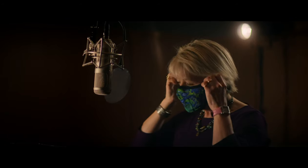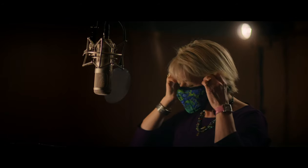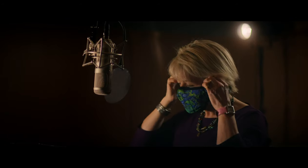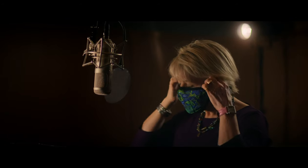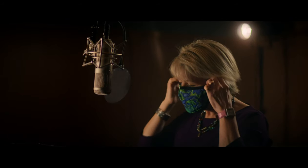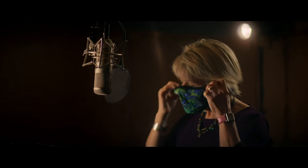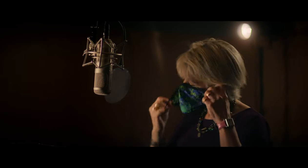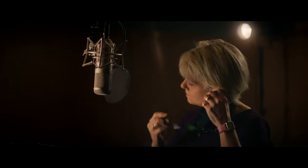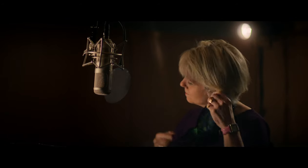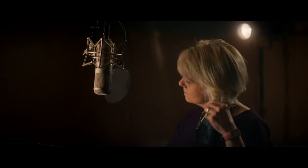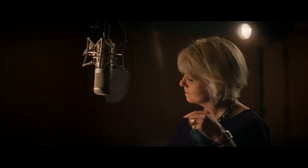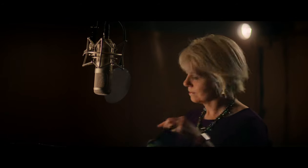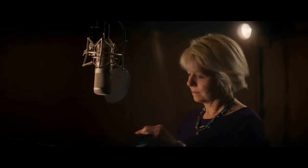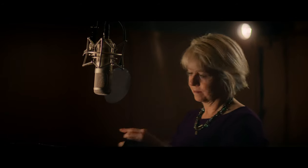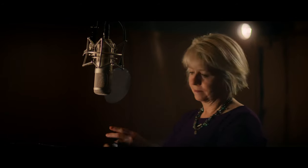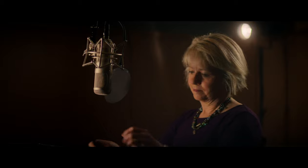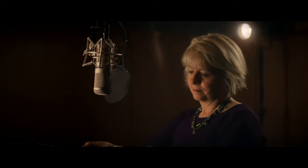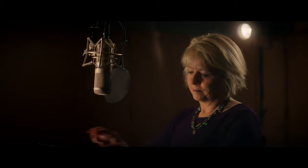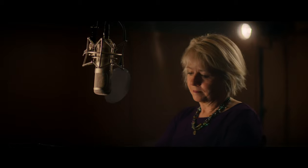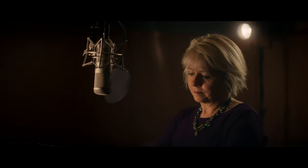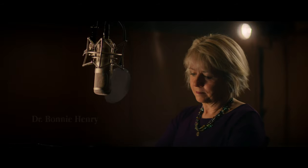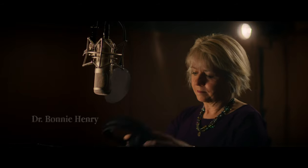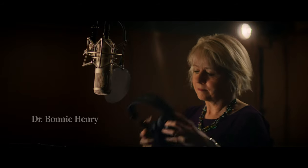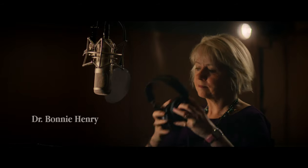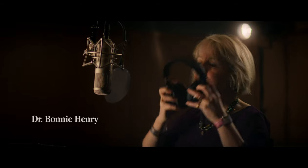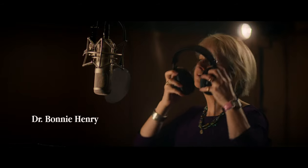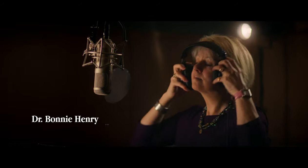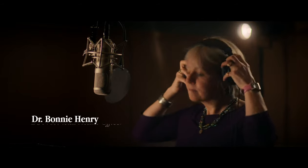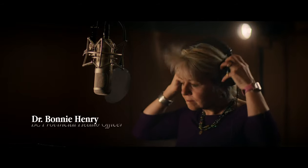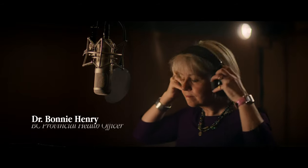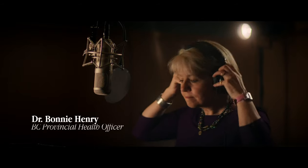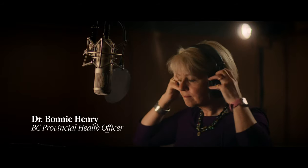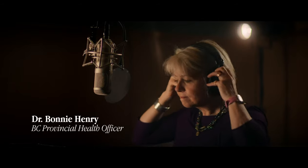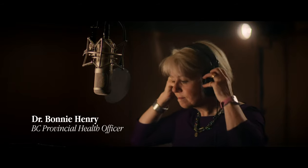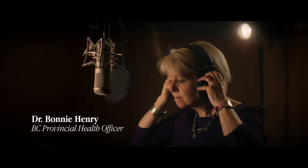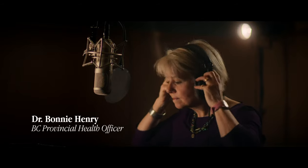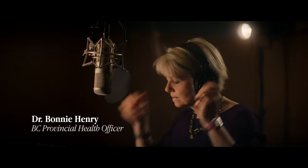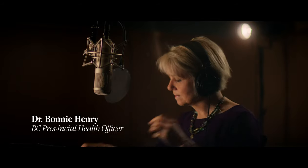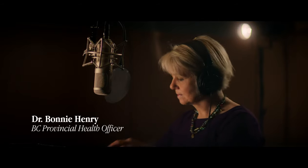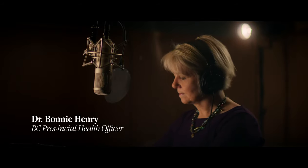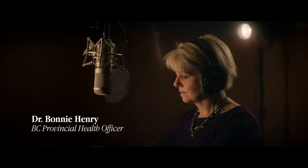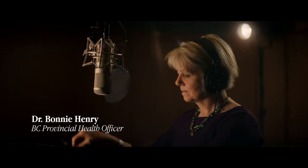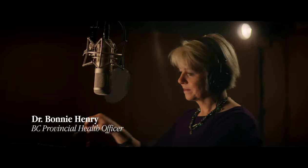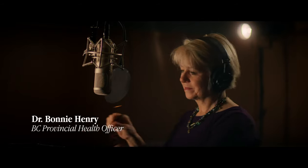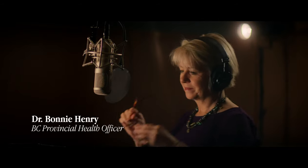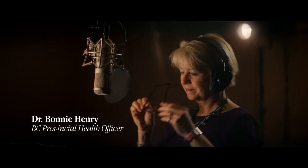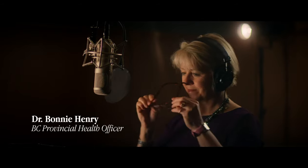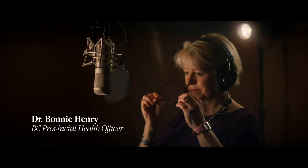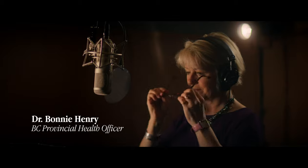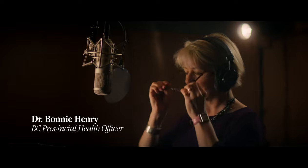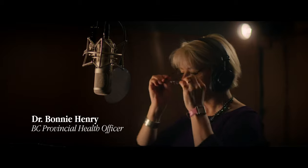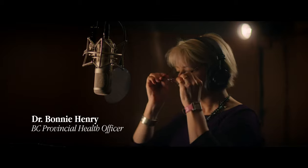her." That's a